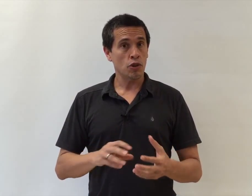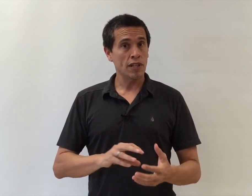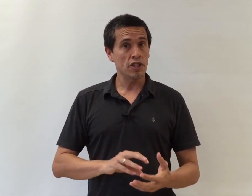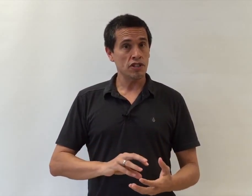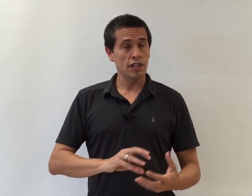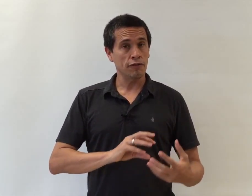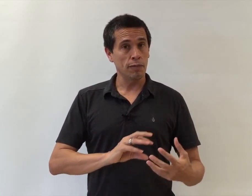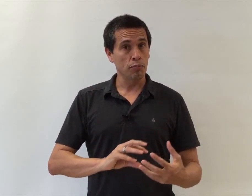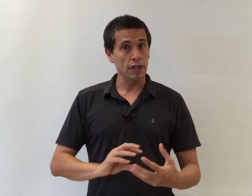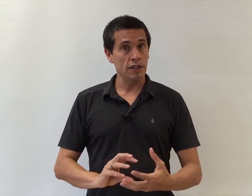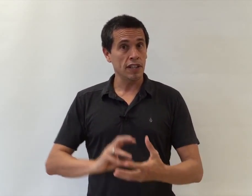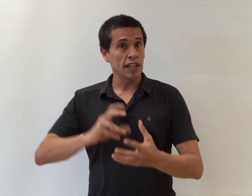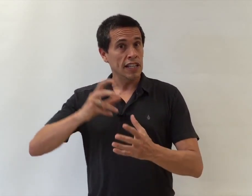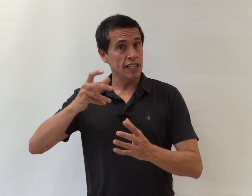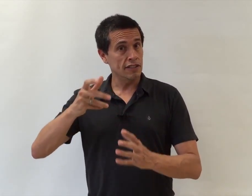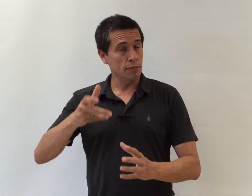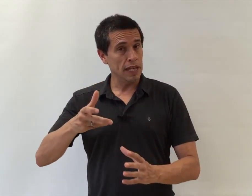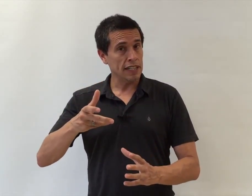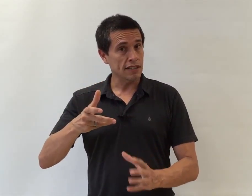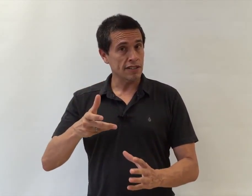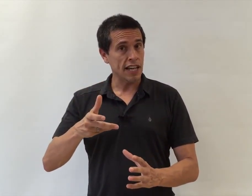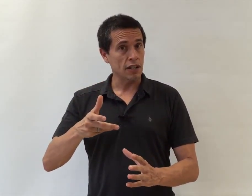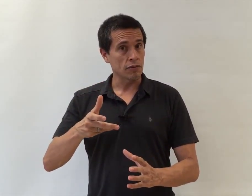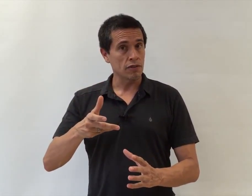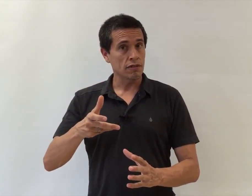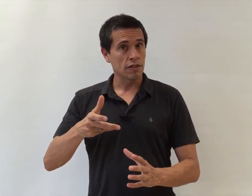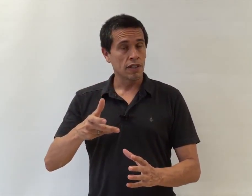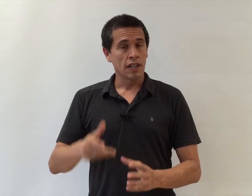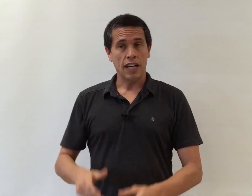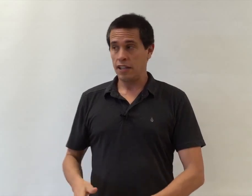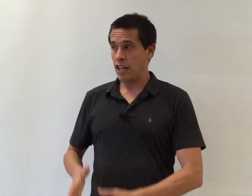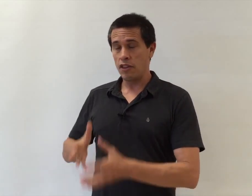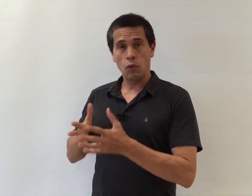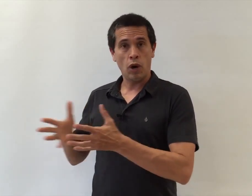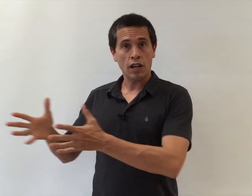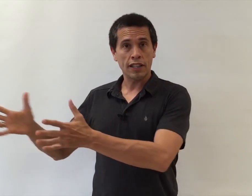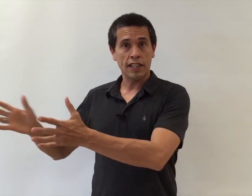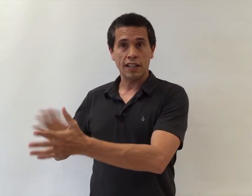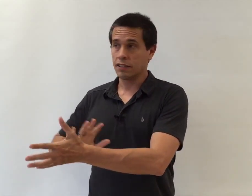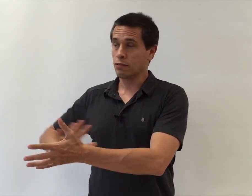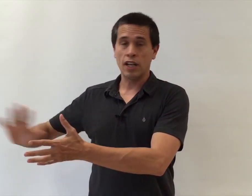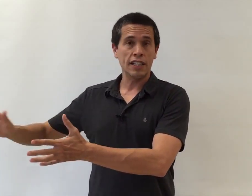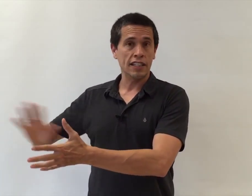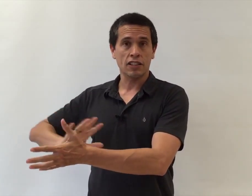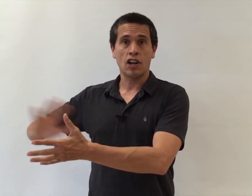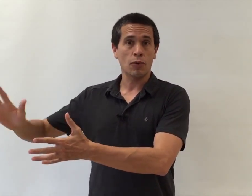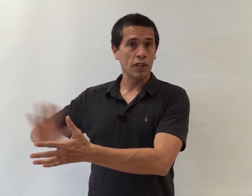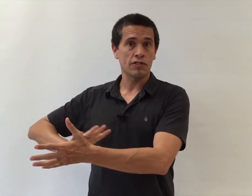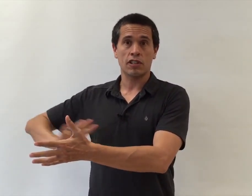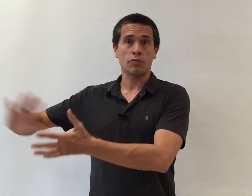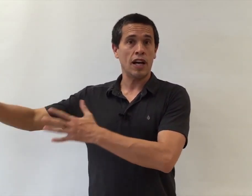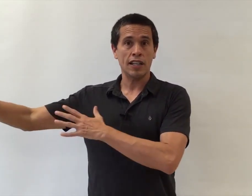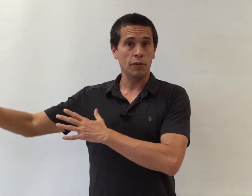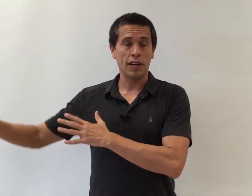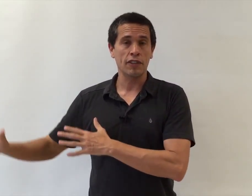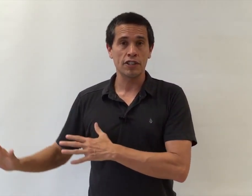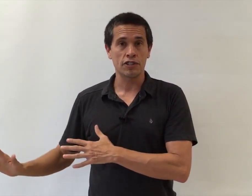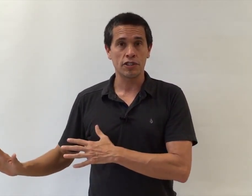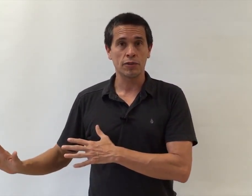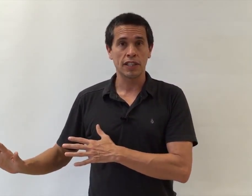transitioning from breathing into making sound. And then the walking, the running, the cartwheels, the karate, whatever it is you're doing.